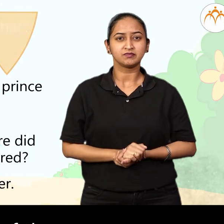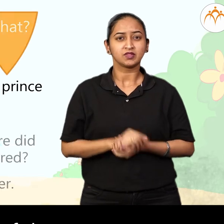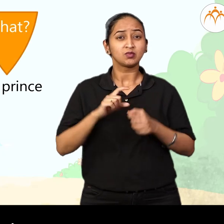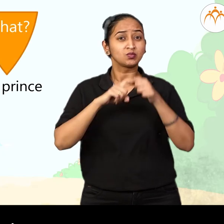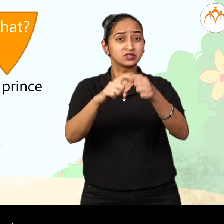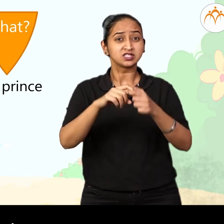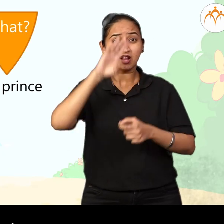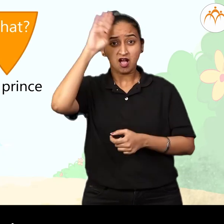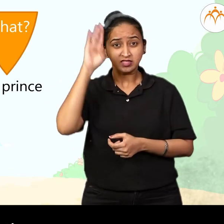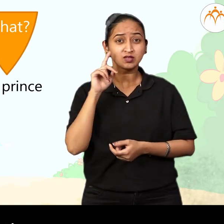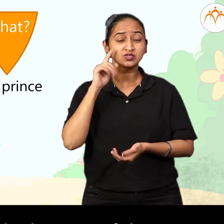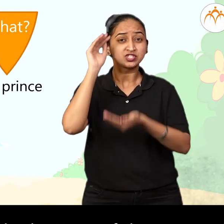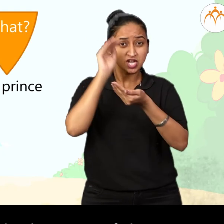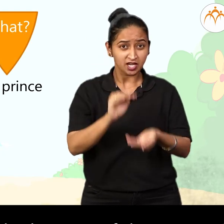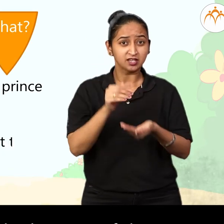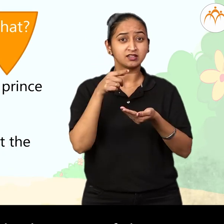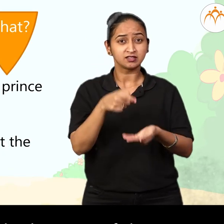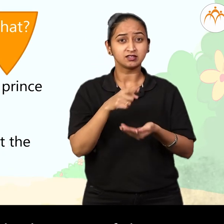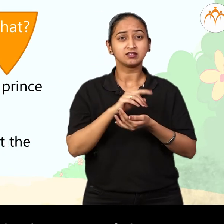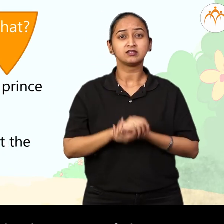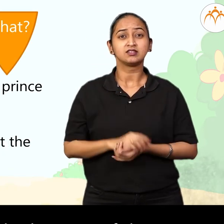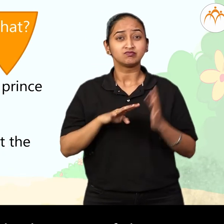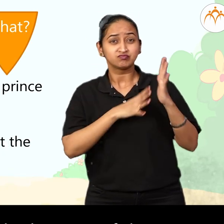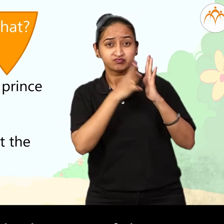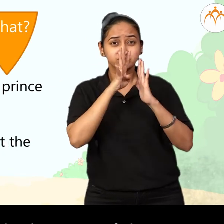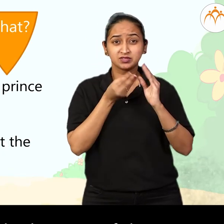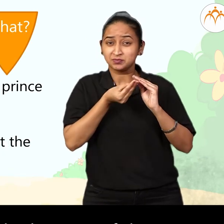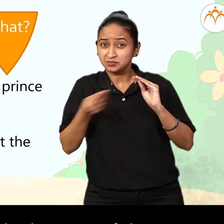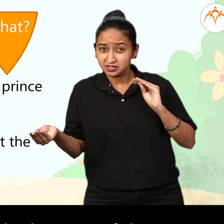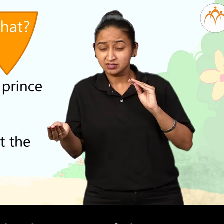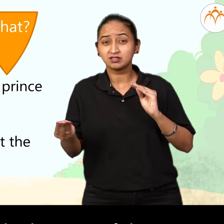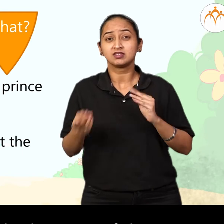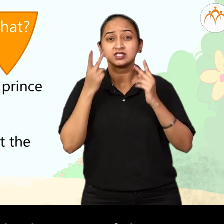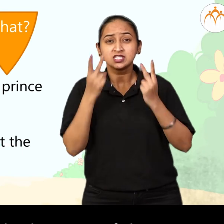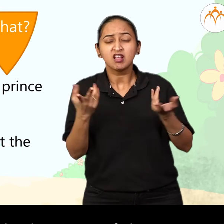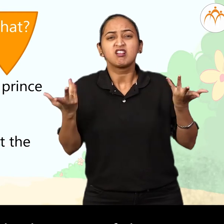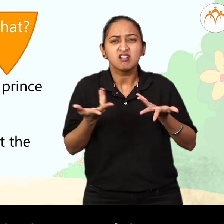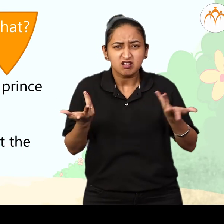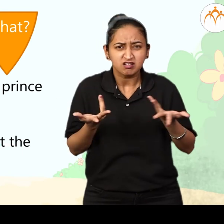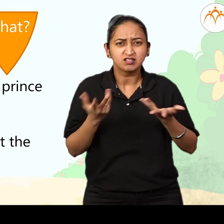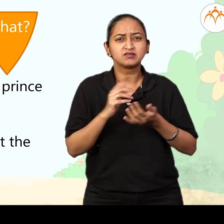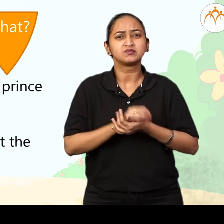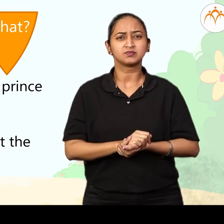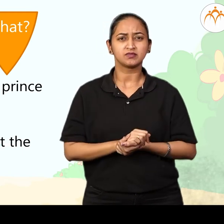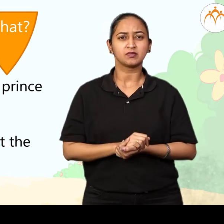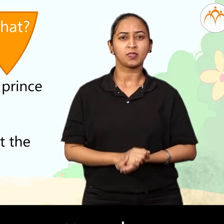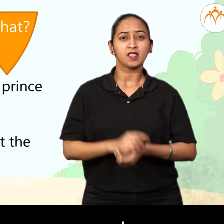Question What did the prince see at the bottom of the creeper? Answer A